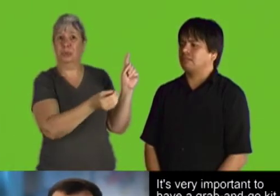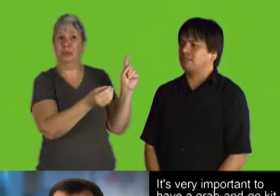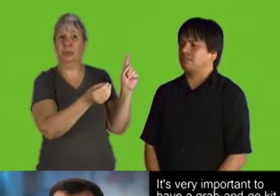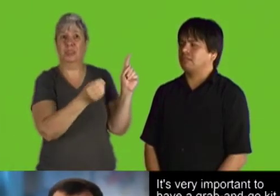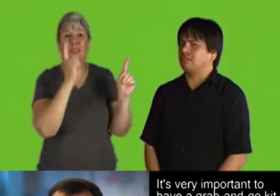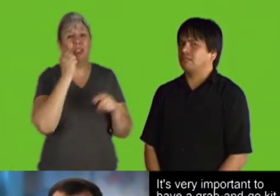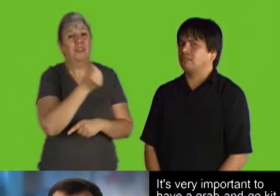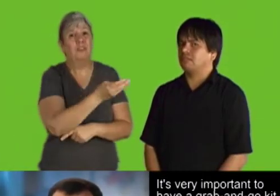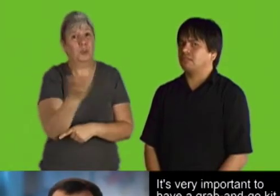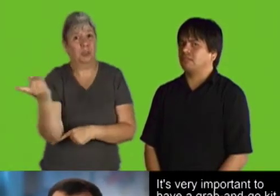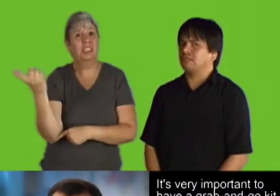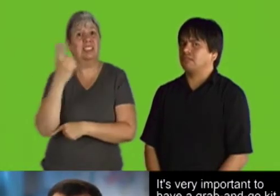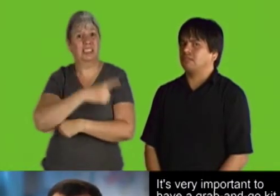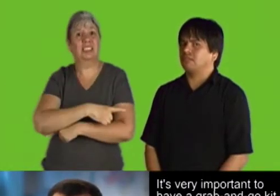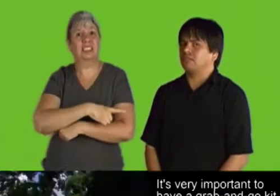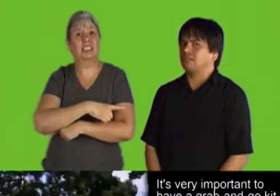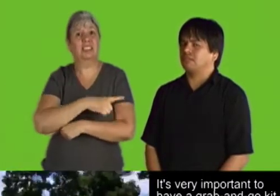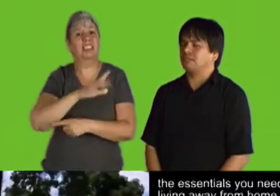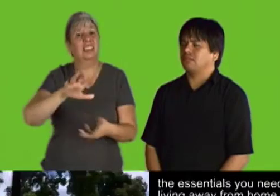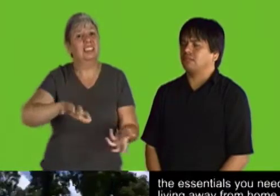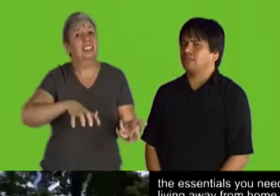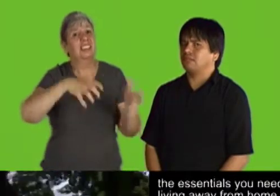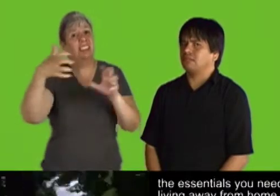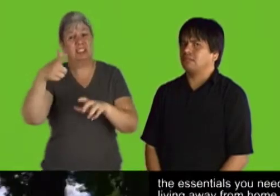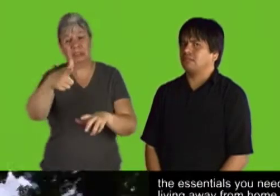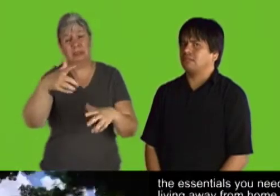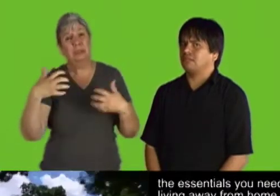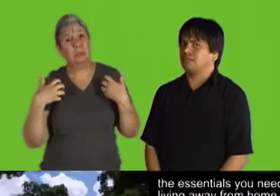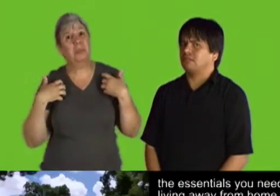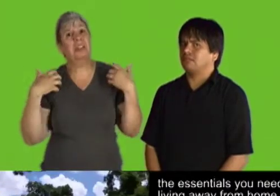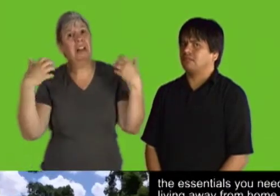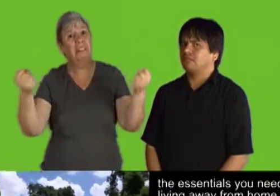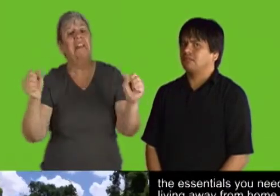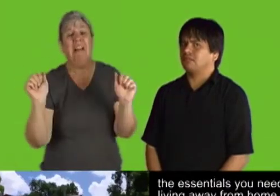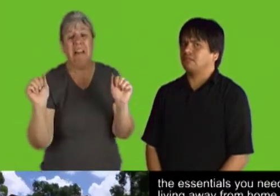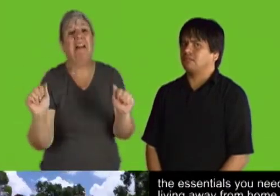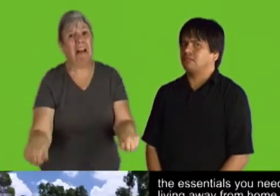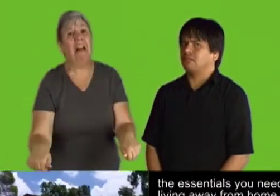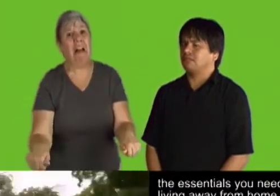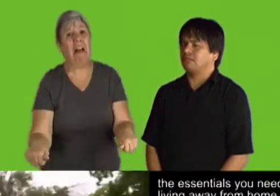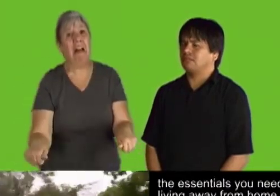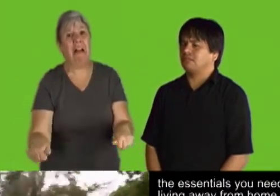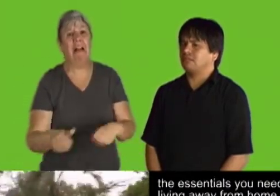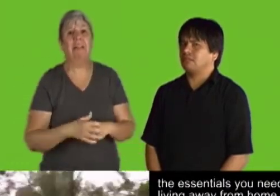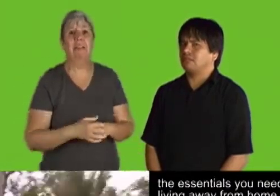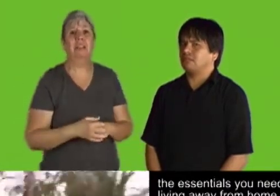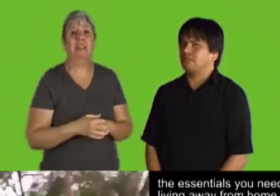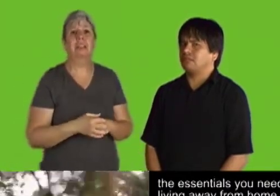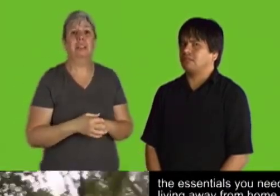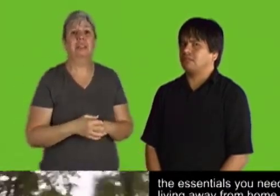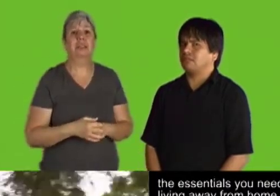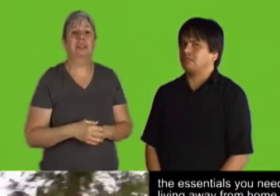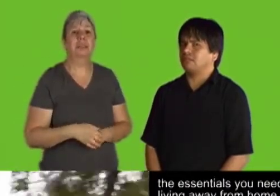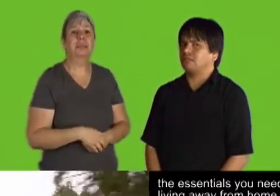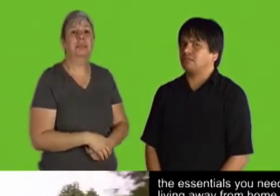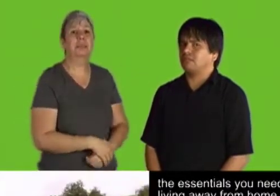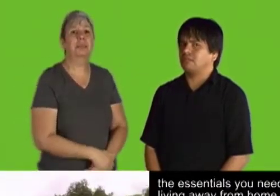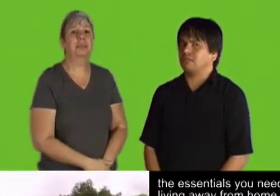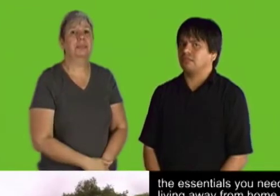water, clothes, the essentials you need for living away from home for a number of days,